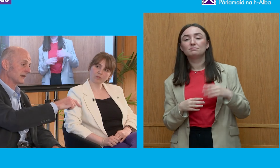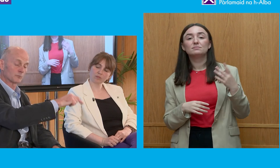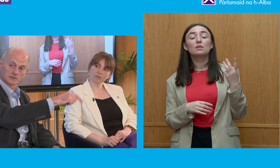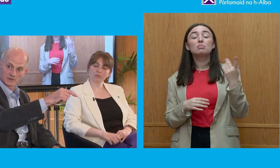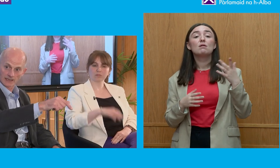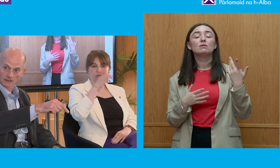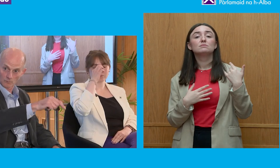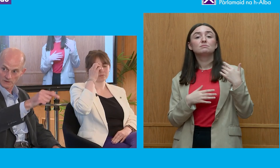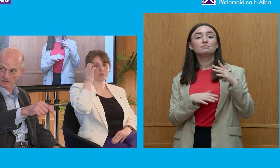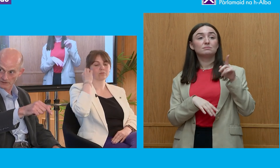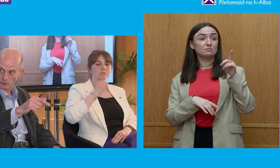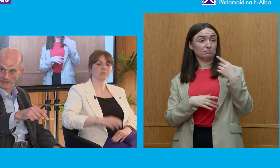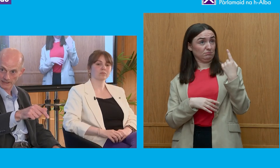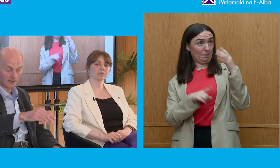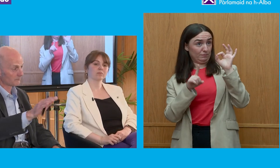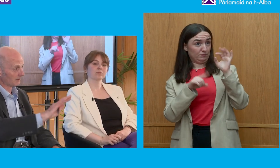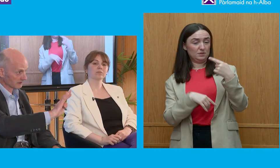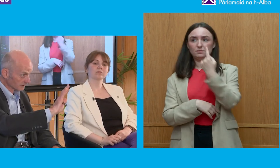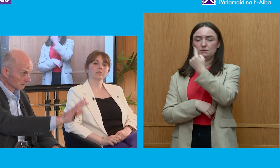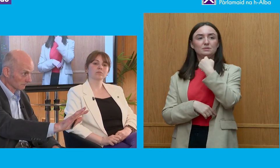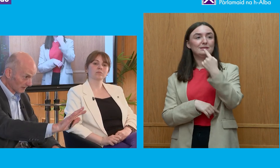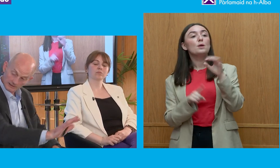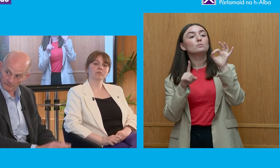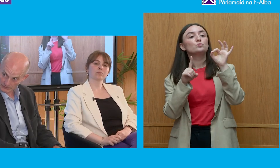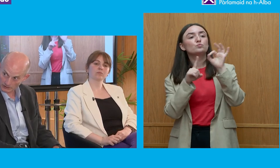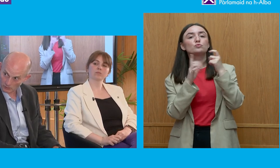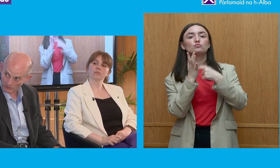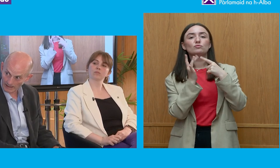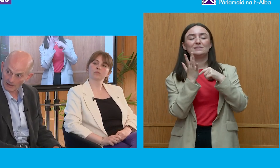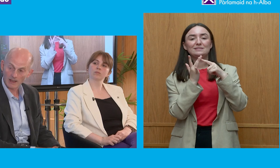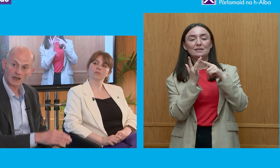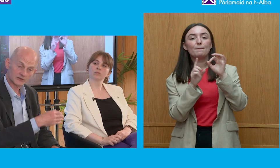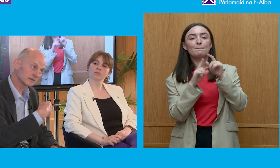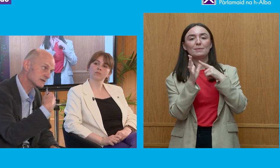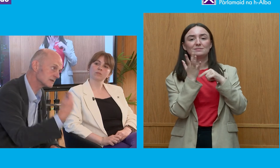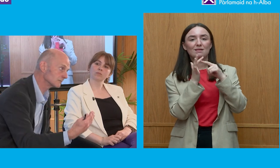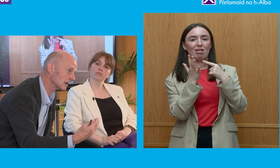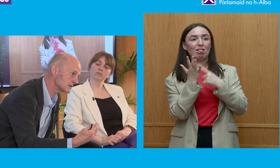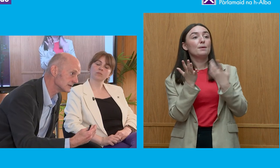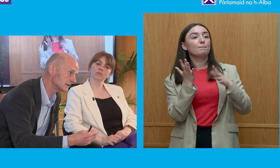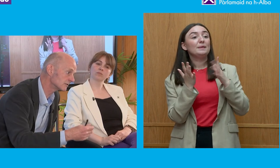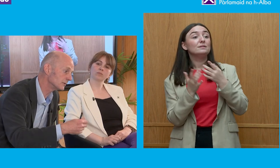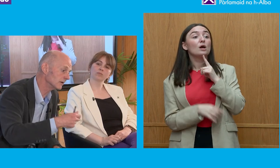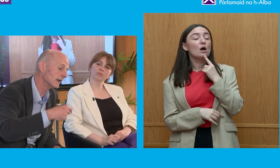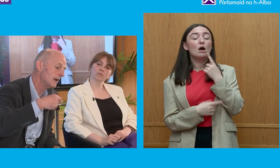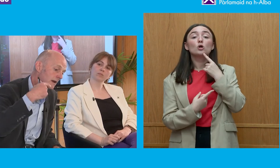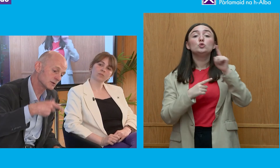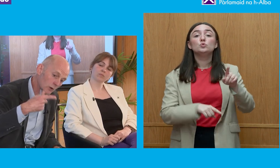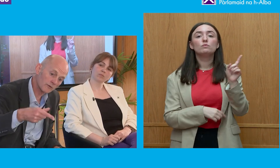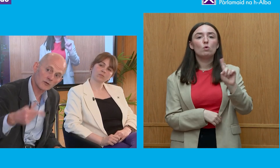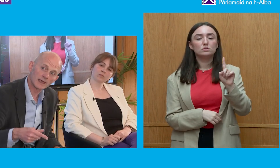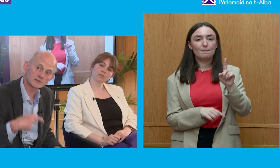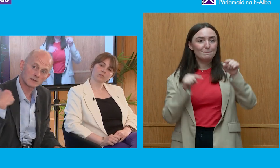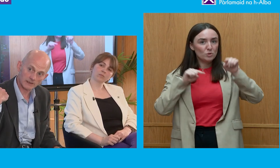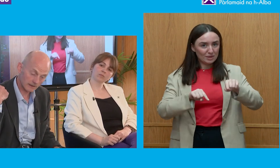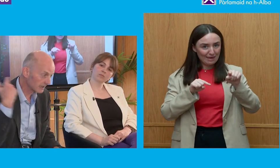I think Priti Patel was guilty of bullying the prime minister is completely free to ignore that and so the system comes into disrepute and